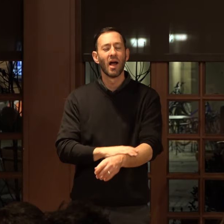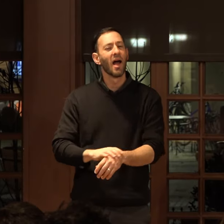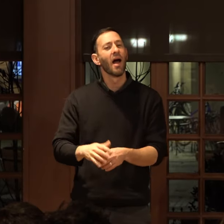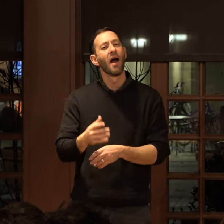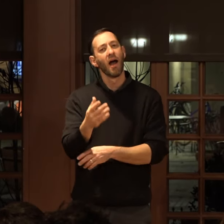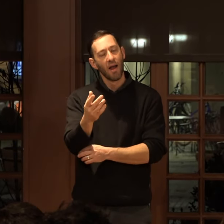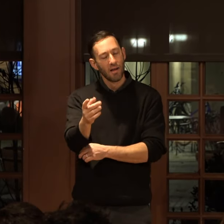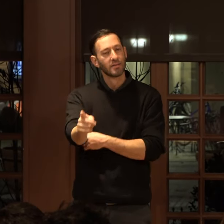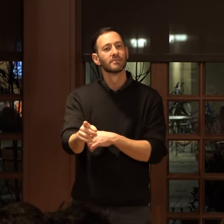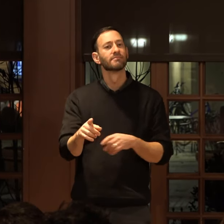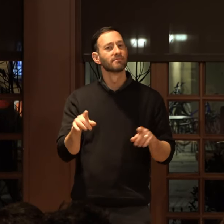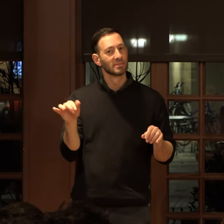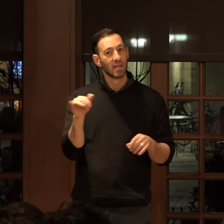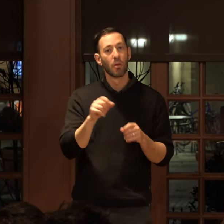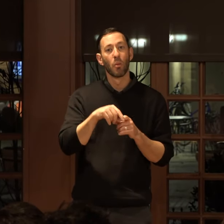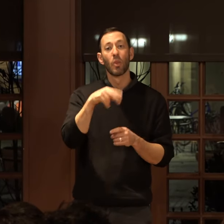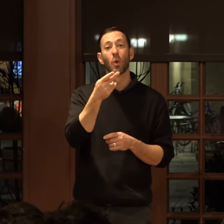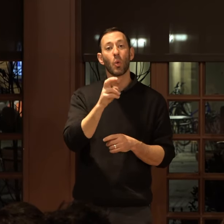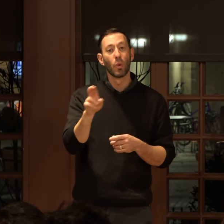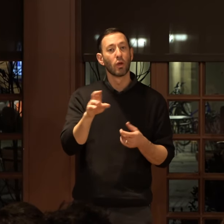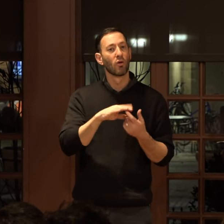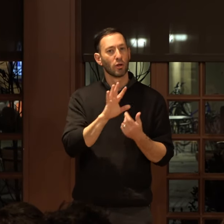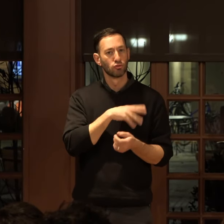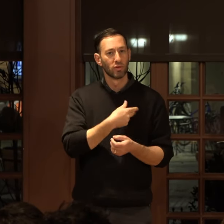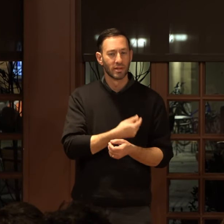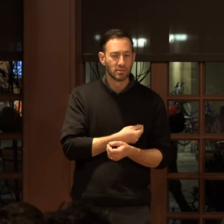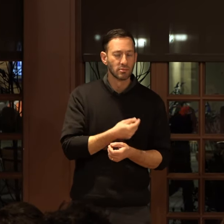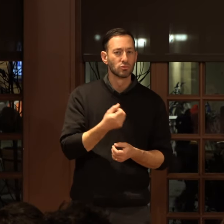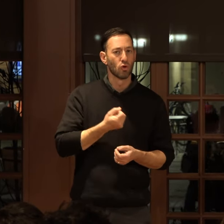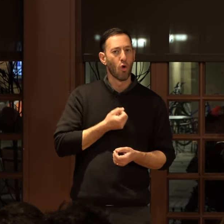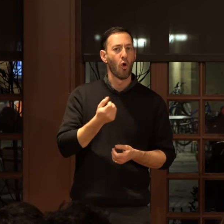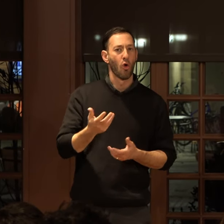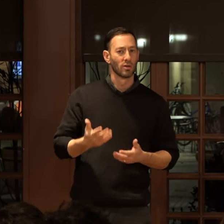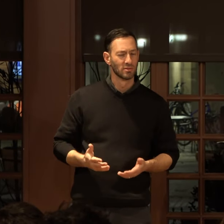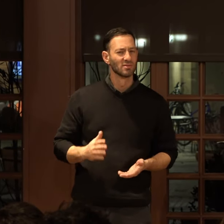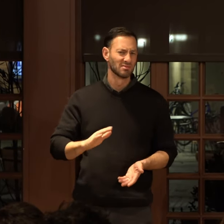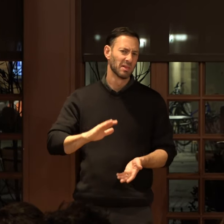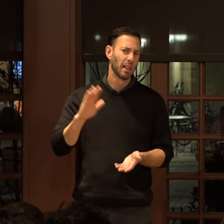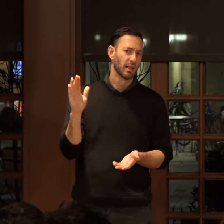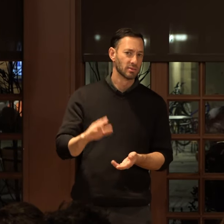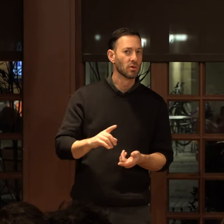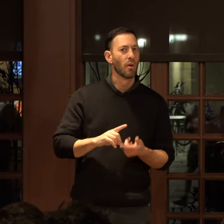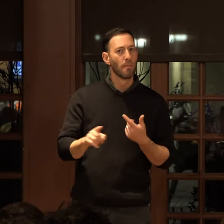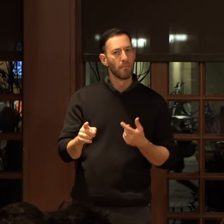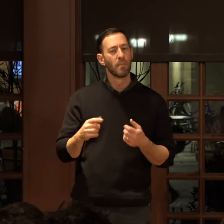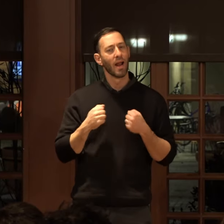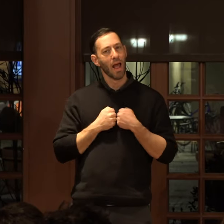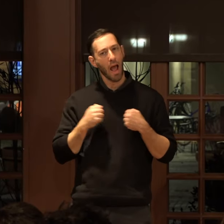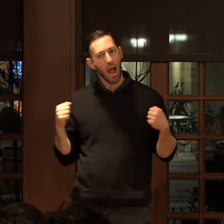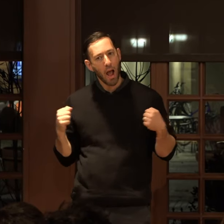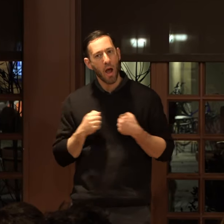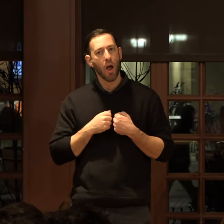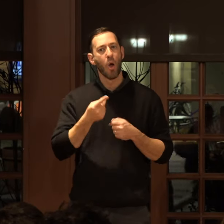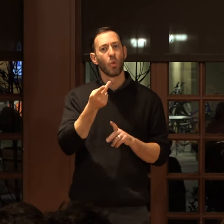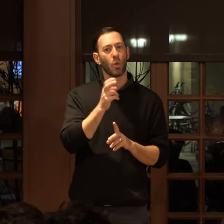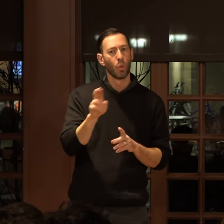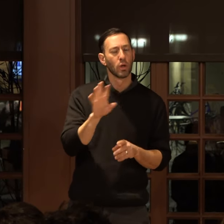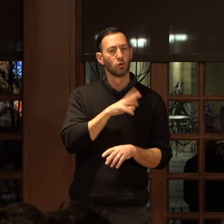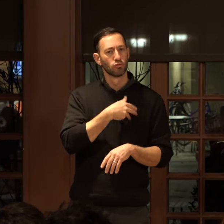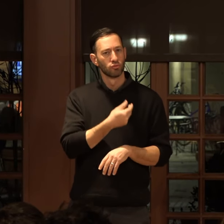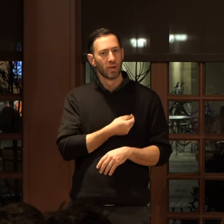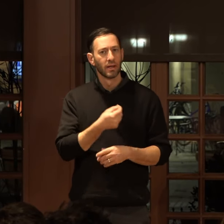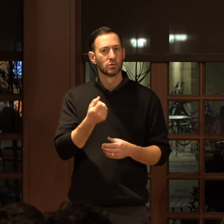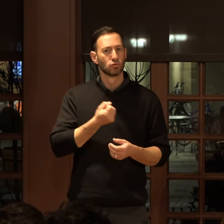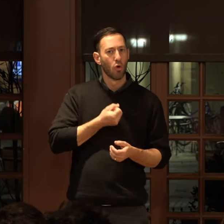As is the case with queer-and-trans artists, I mean, less so, I think, but out and queer-and-trans artists or